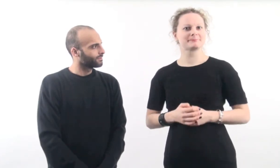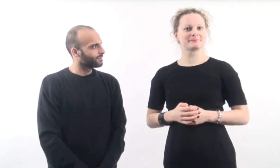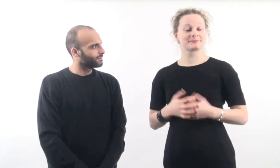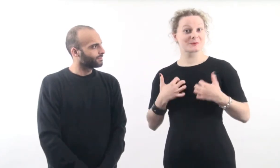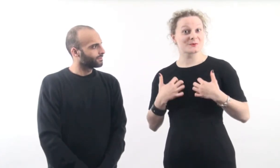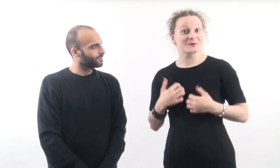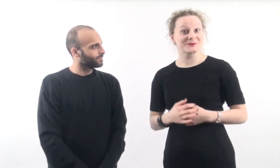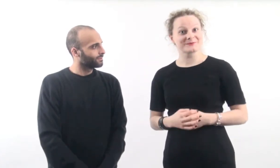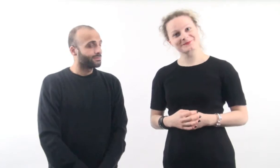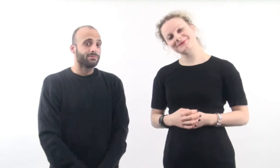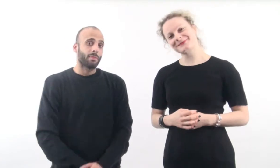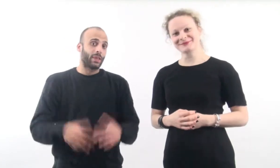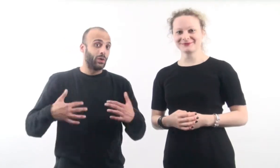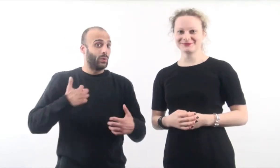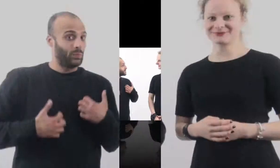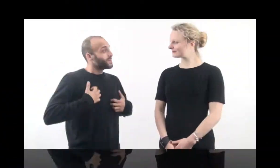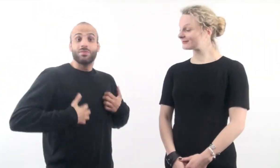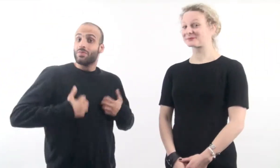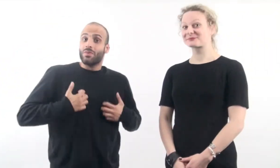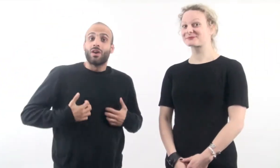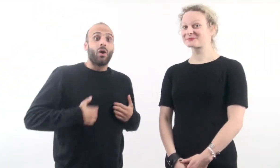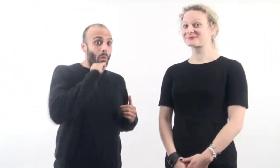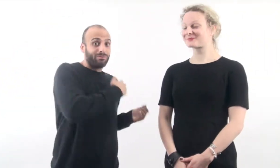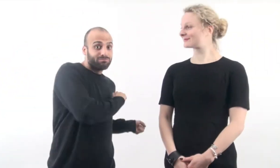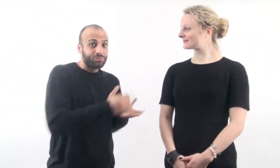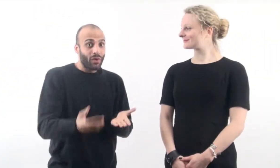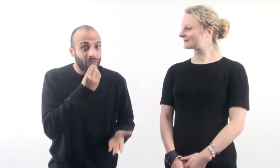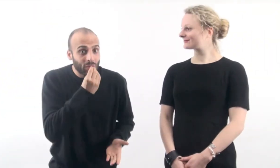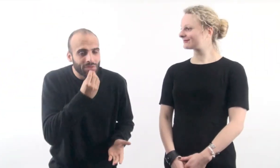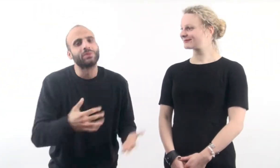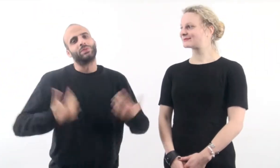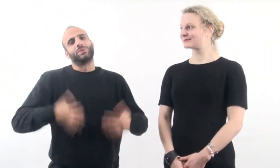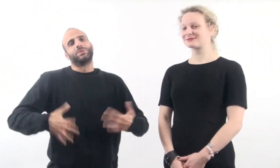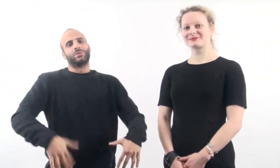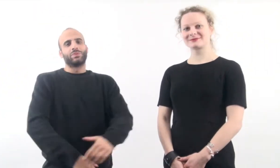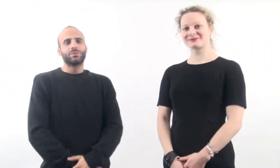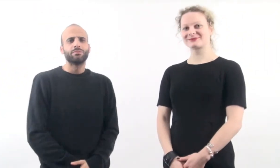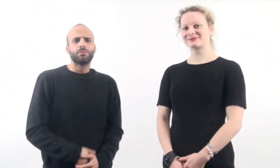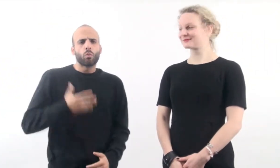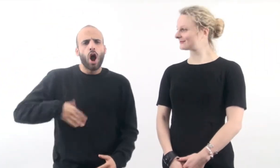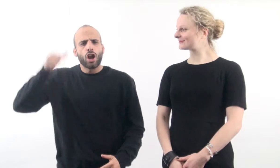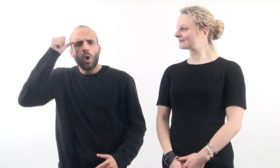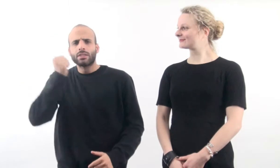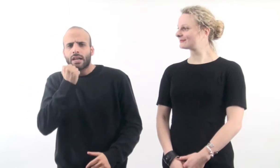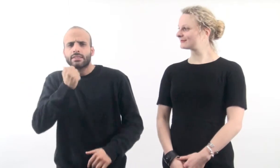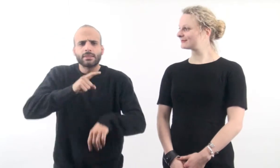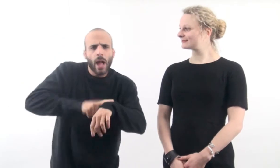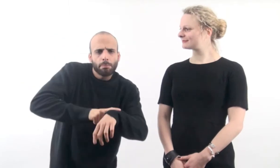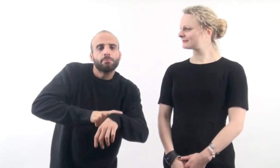Back to Spiros for more! I'm really excited! We're providing lunch as well! You want to know what